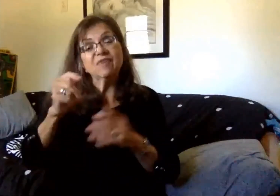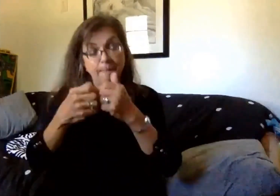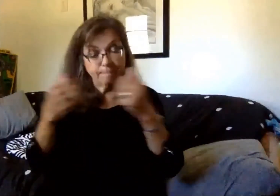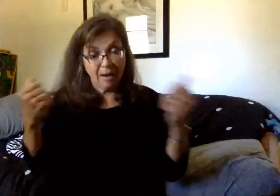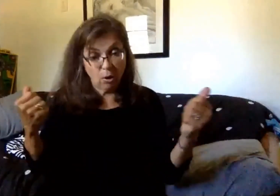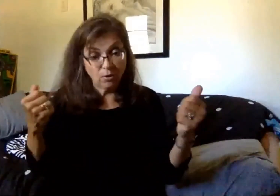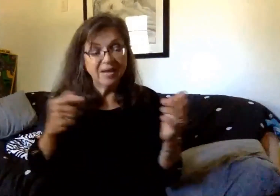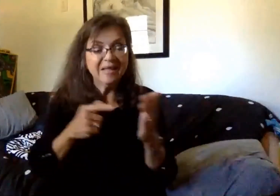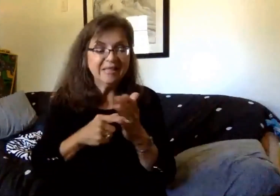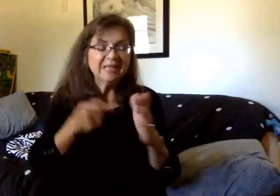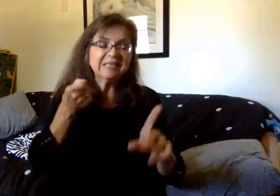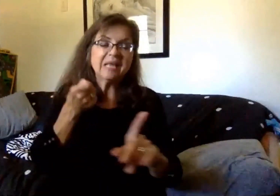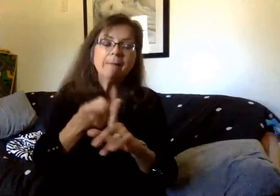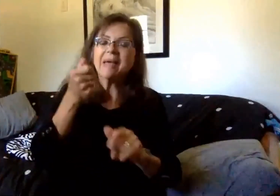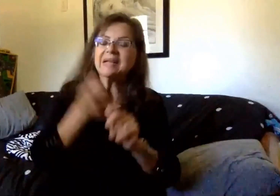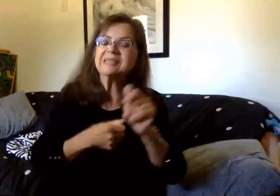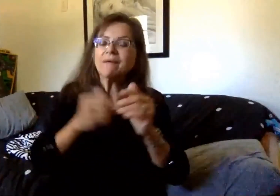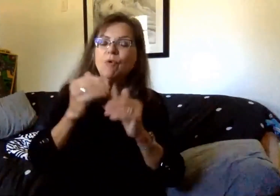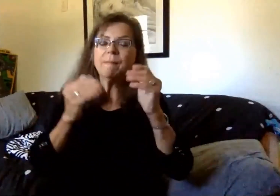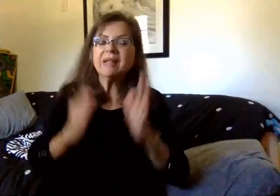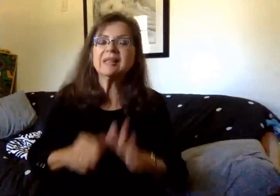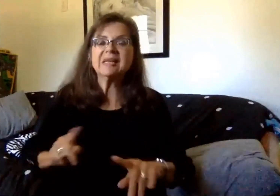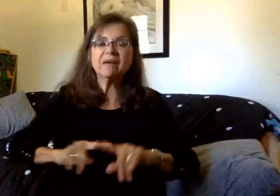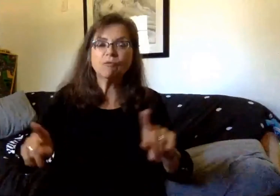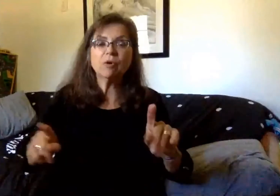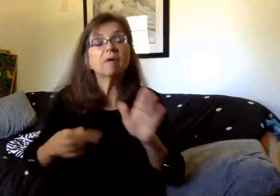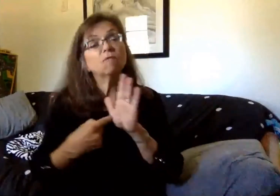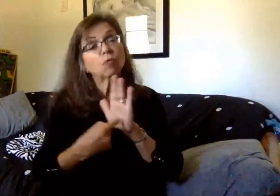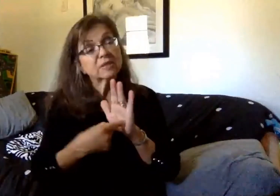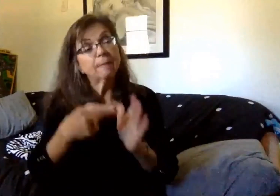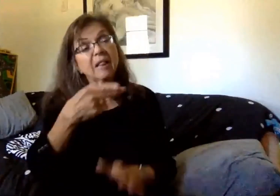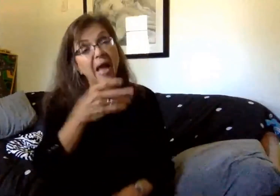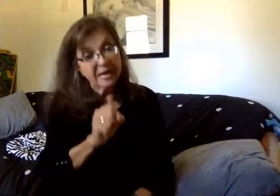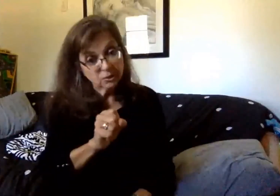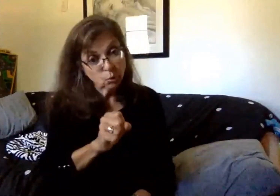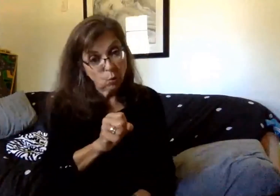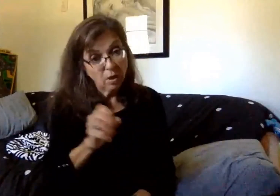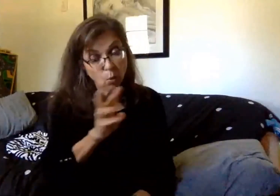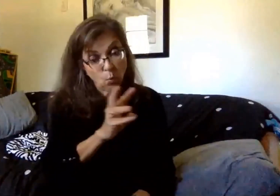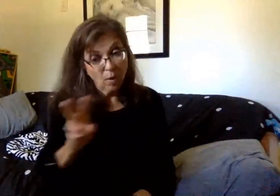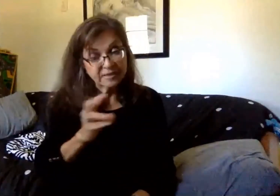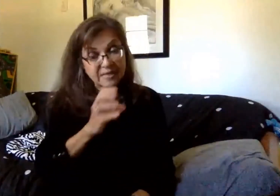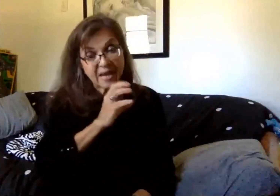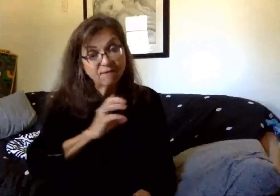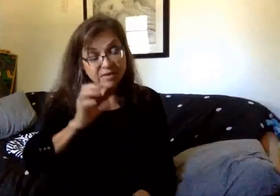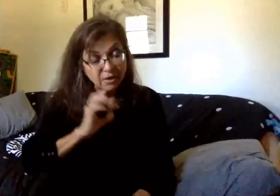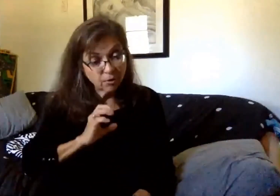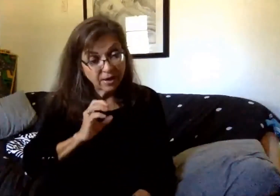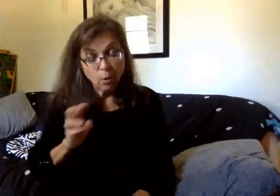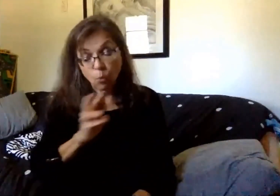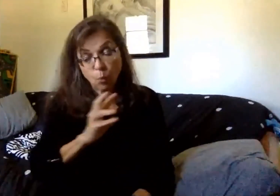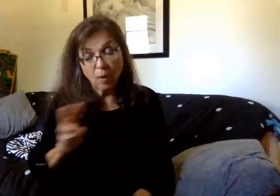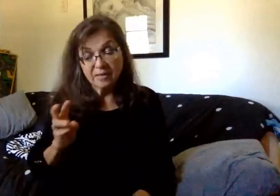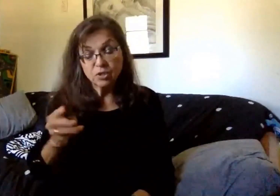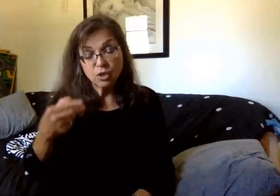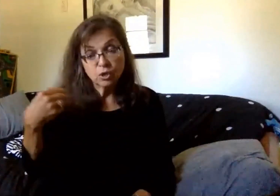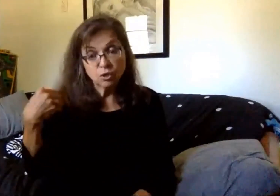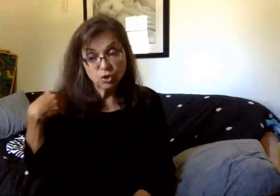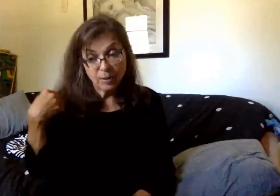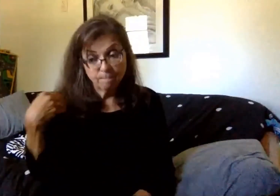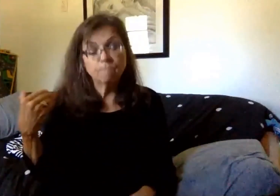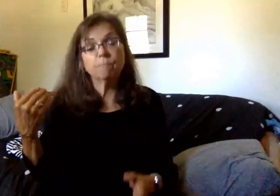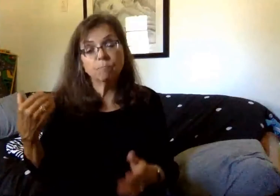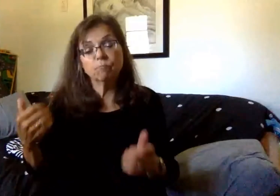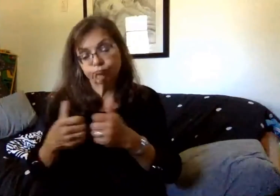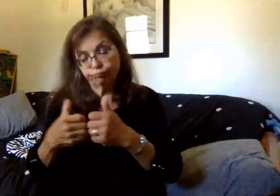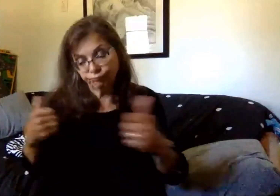affect each building differently. For example, at the high school, the plan is to have seating in the West Cafeteria and the West Gymnasium so as to have enough seating